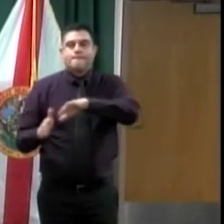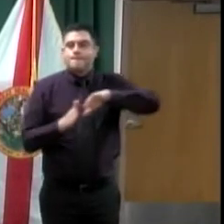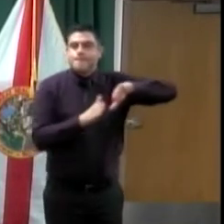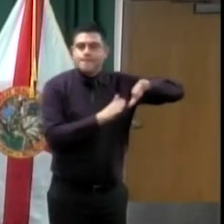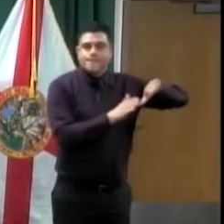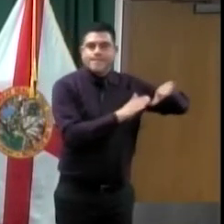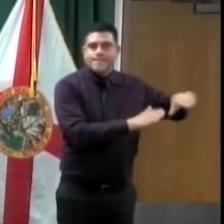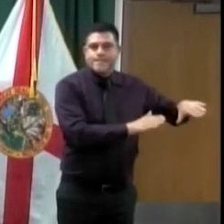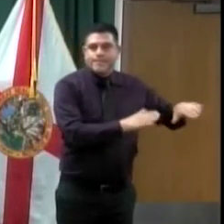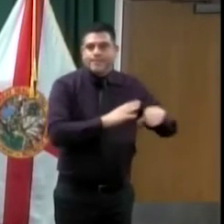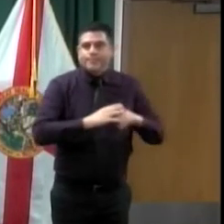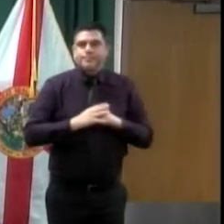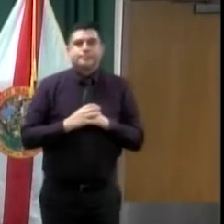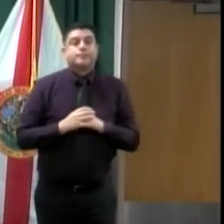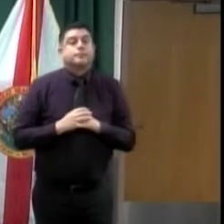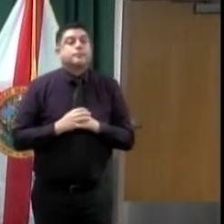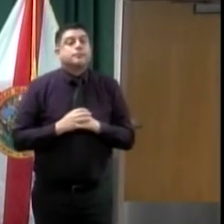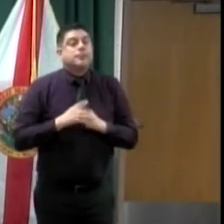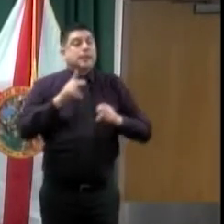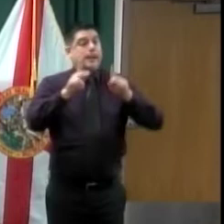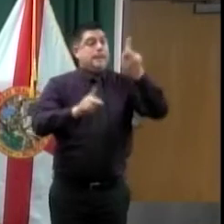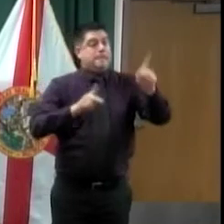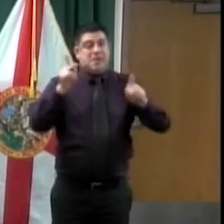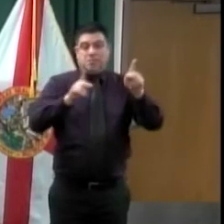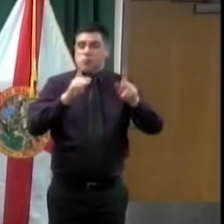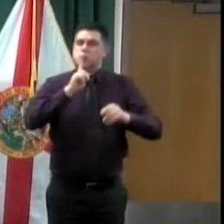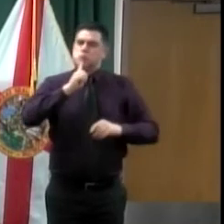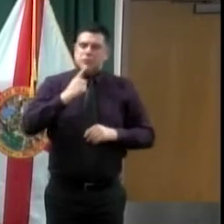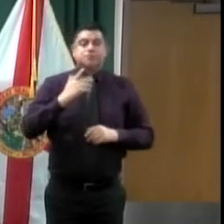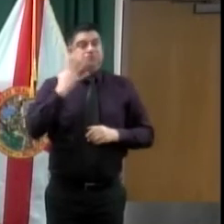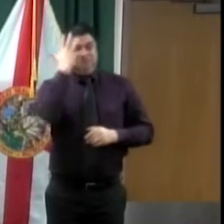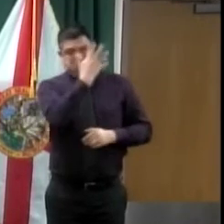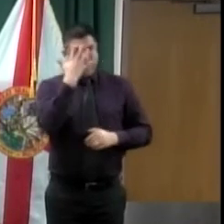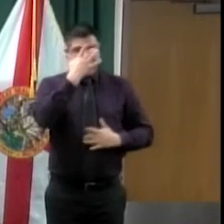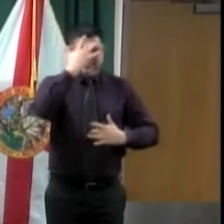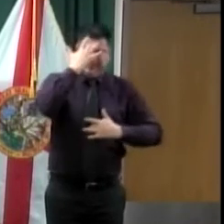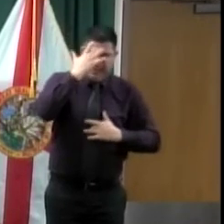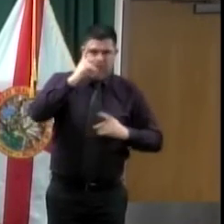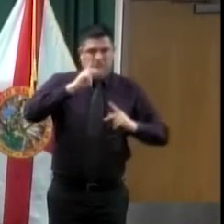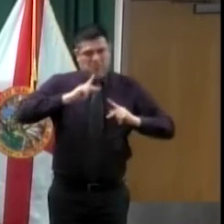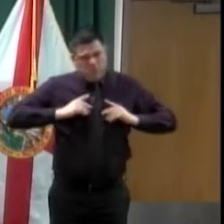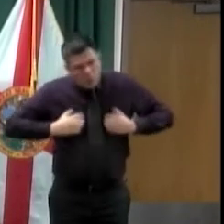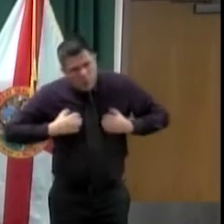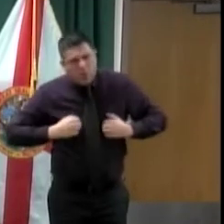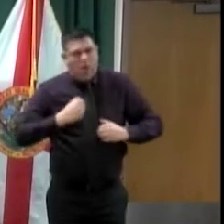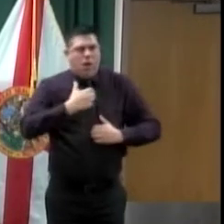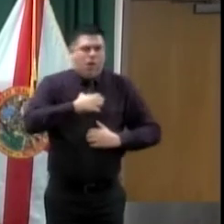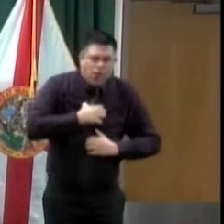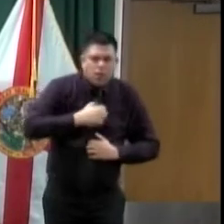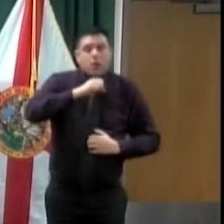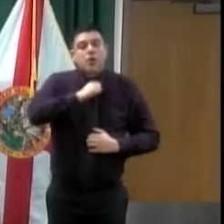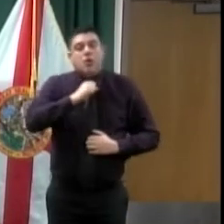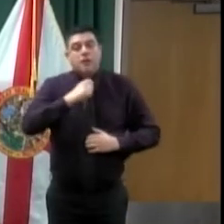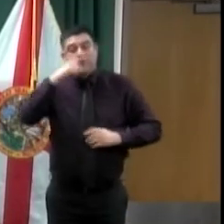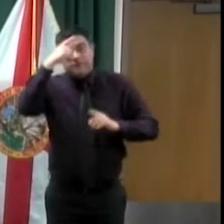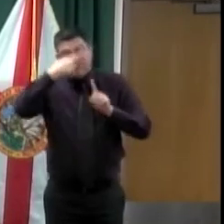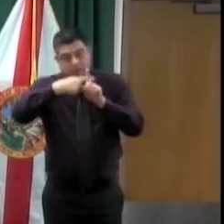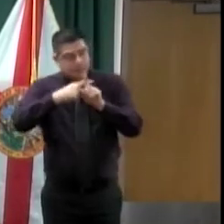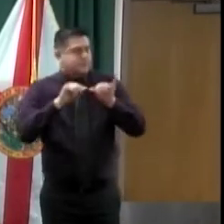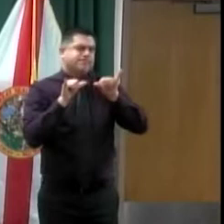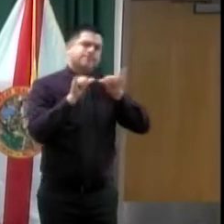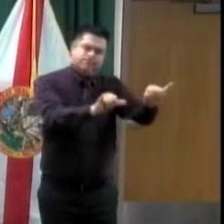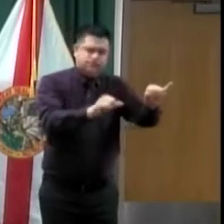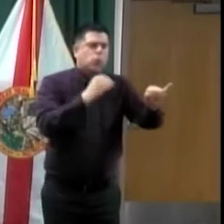individuals that are self-isolating and quarantining in the county, and the services that we provide